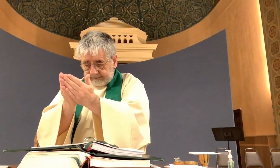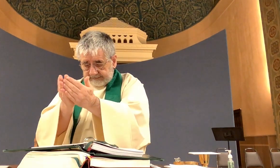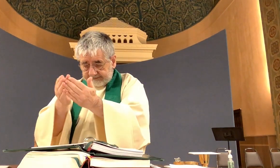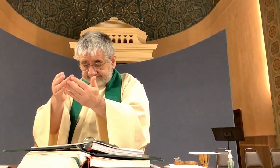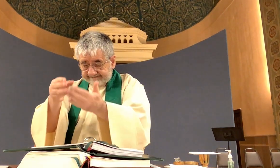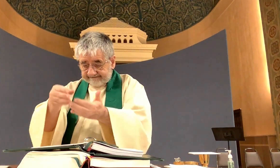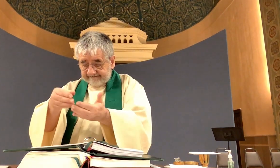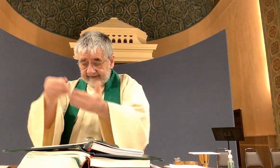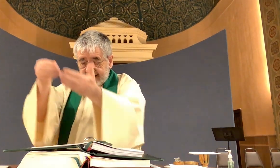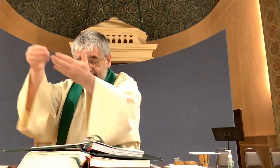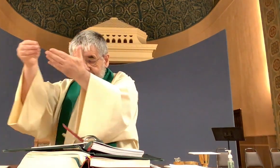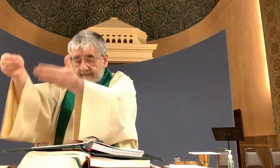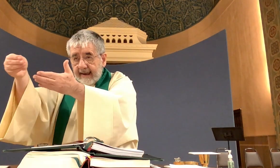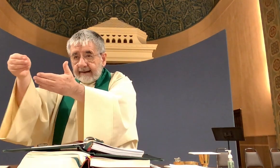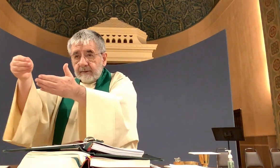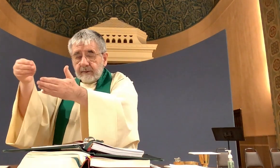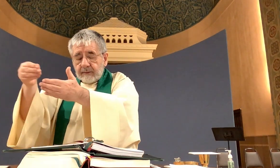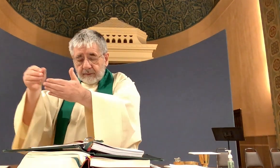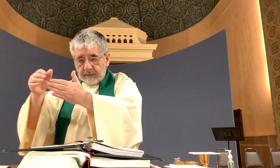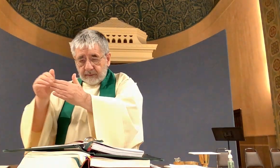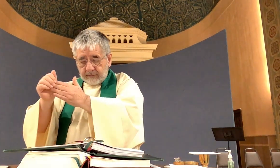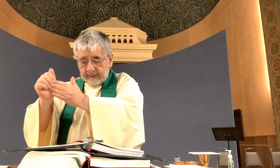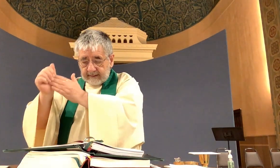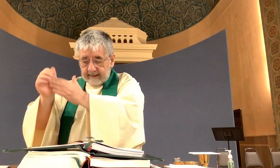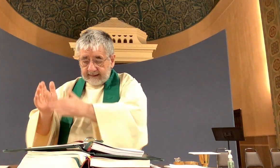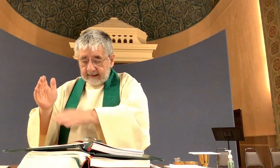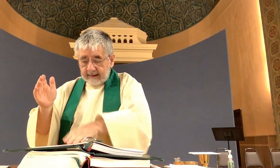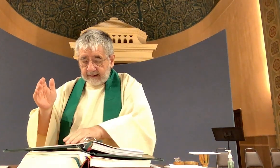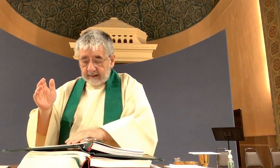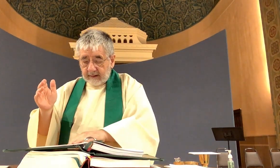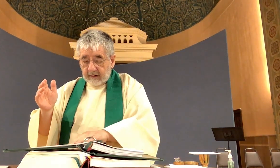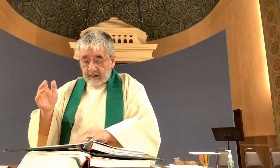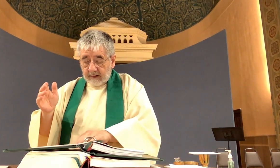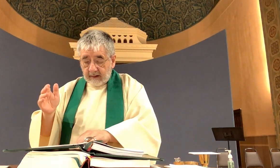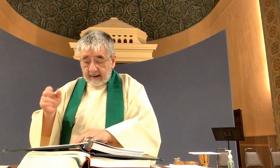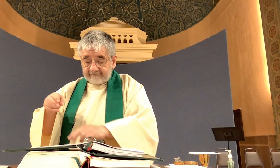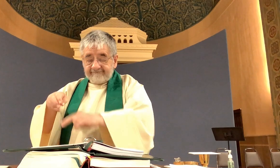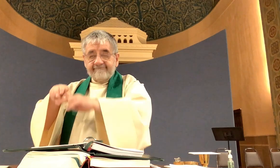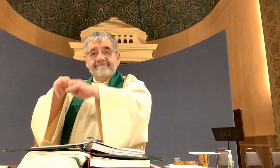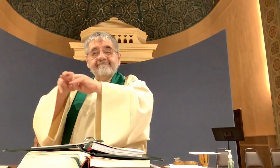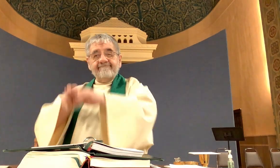rolling up the scroll he handed it back to the attendant and sat down